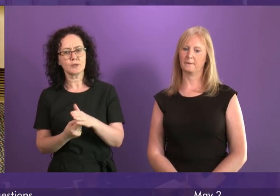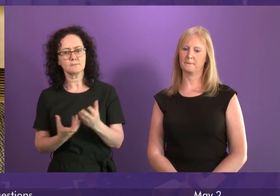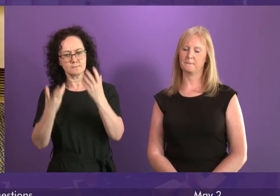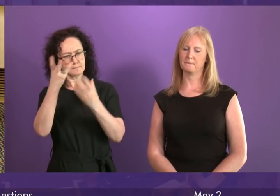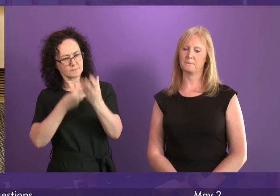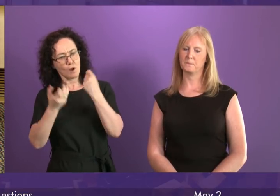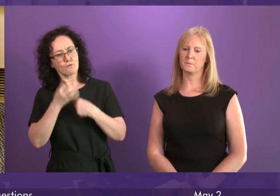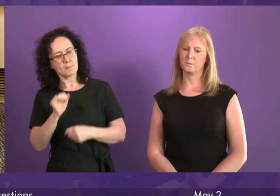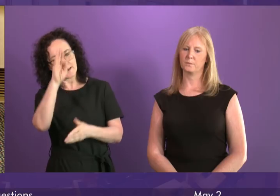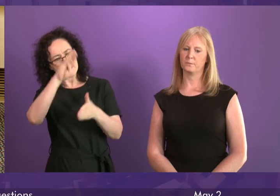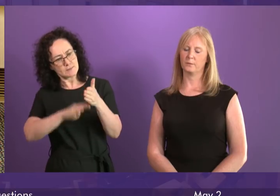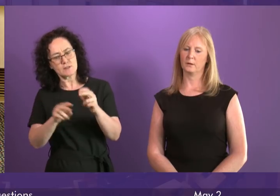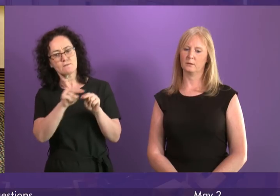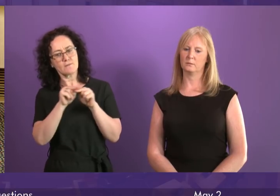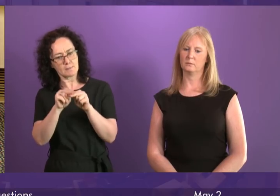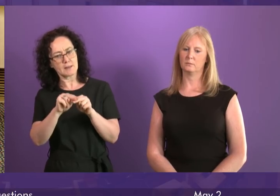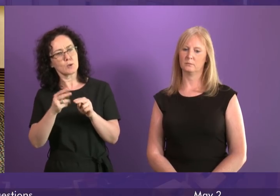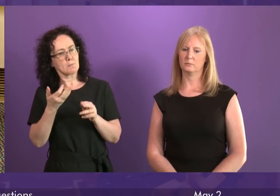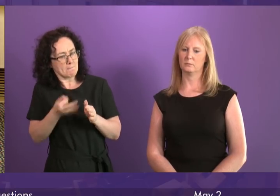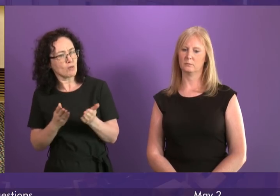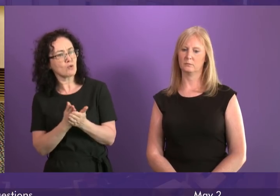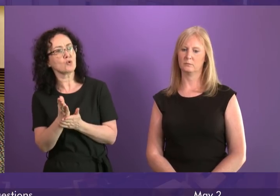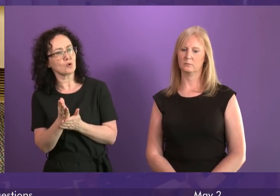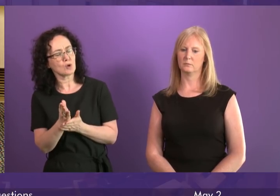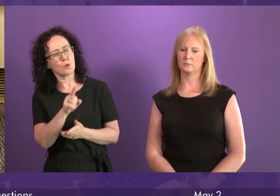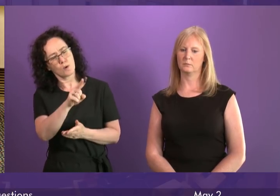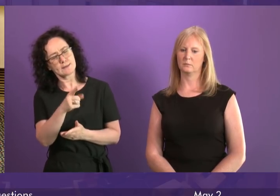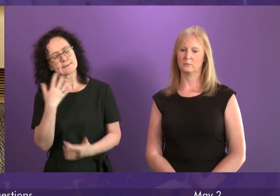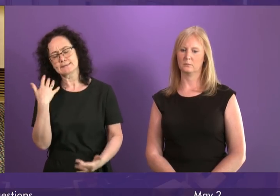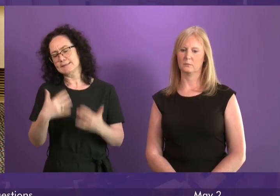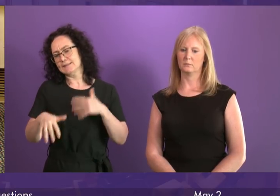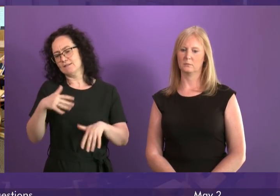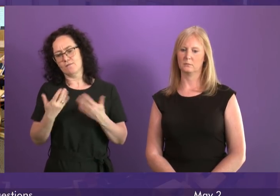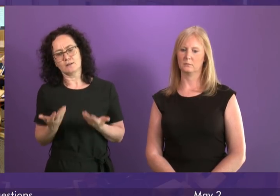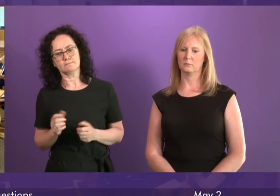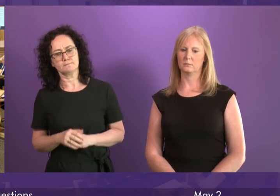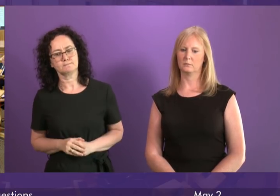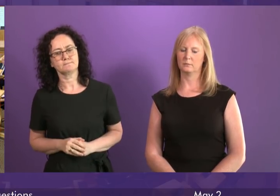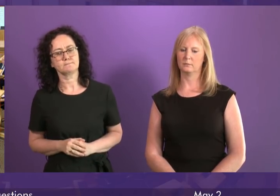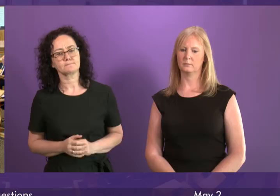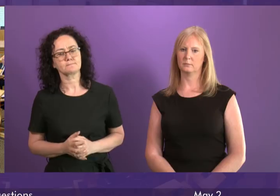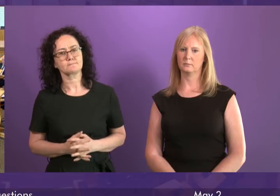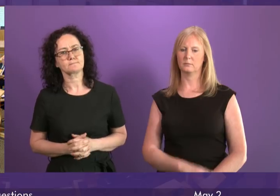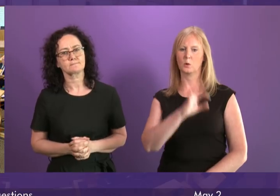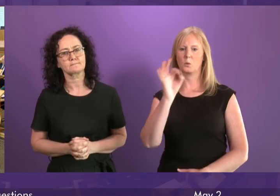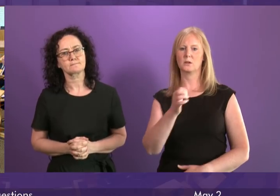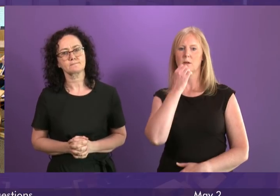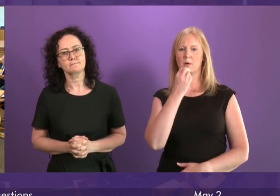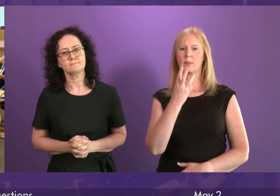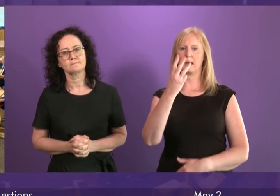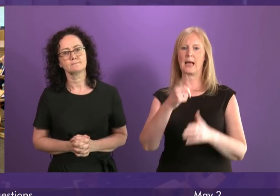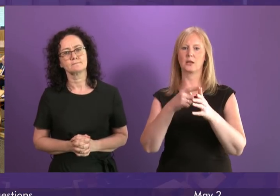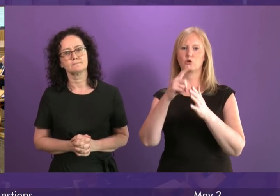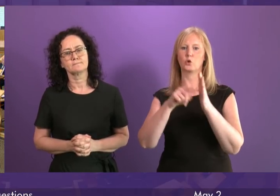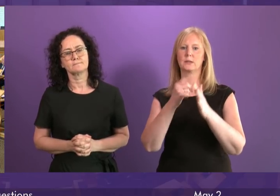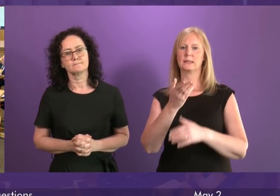within our power to ease as far as we possibly can the suffering of families in these circumstances. Question number three, Alison Johnson.